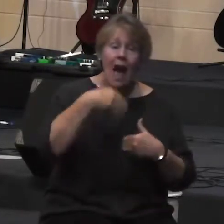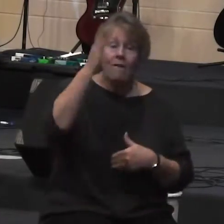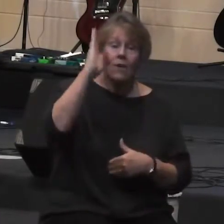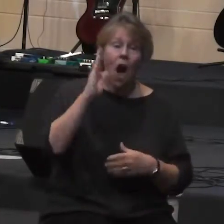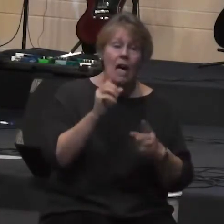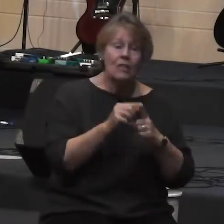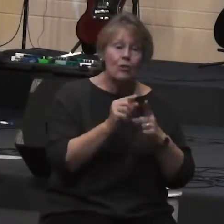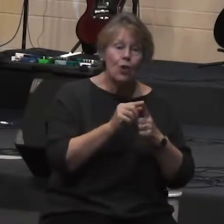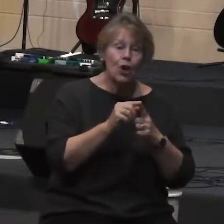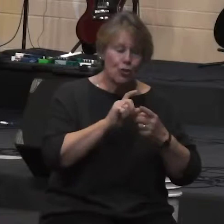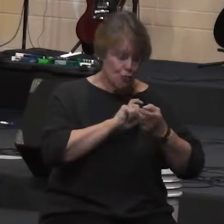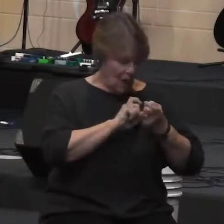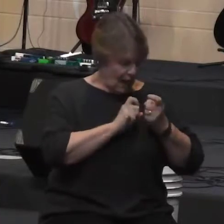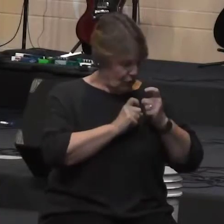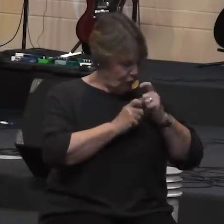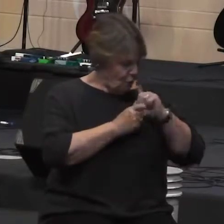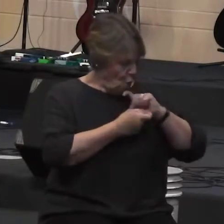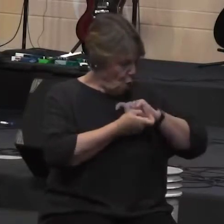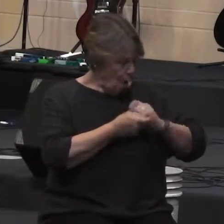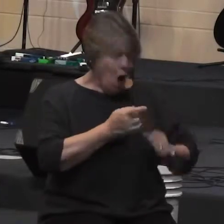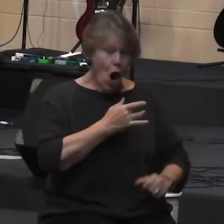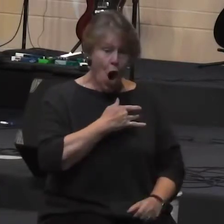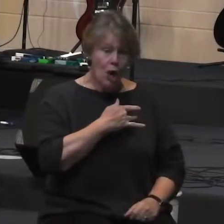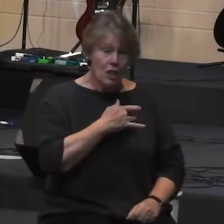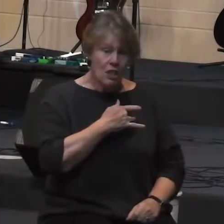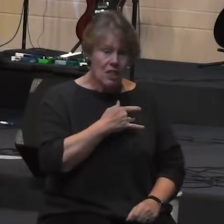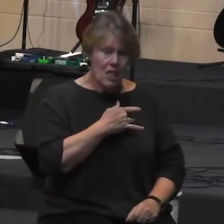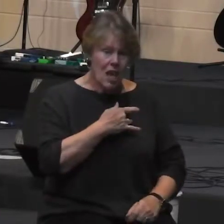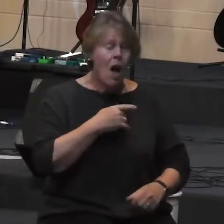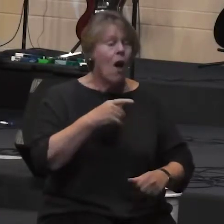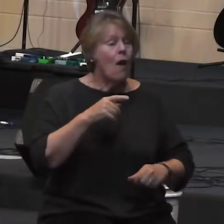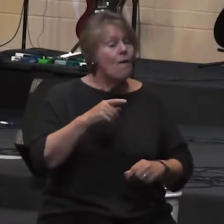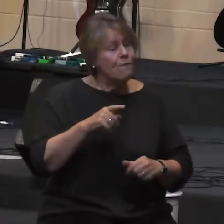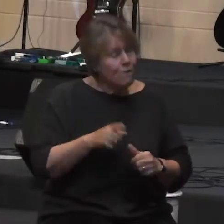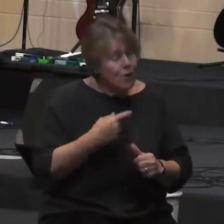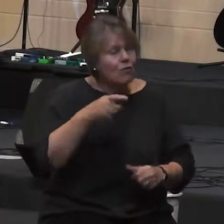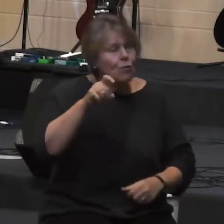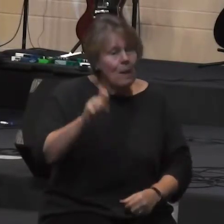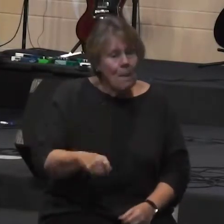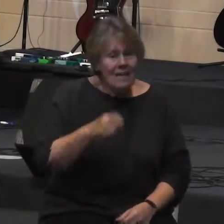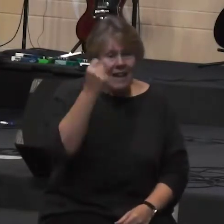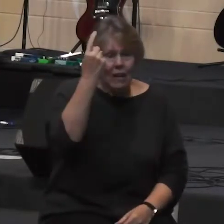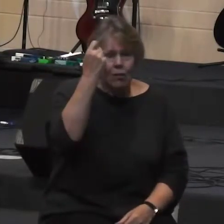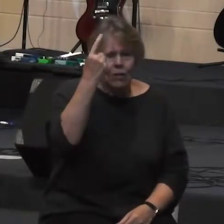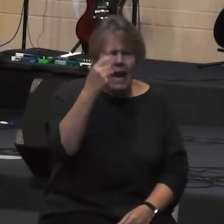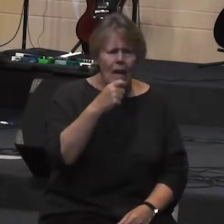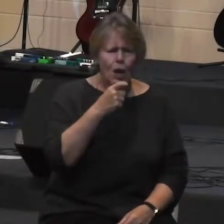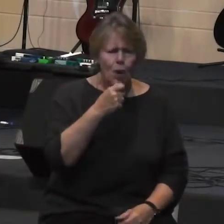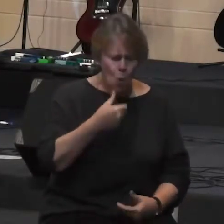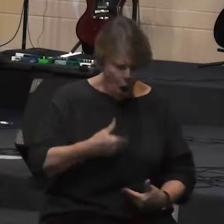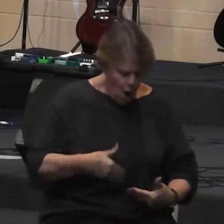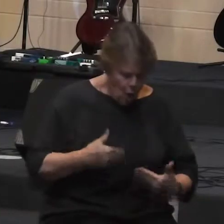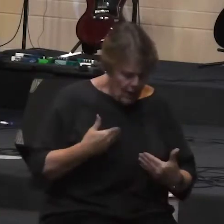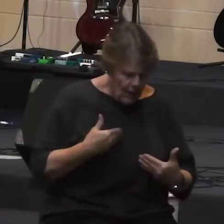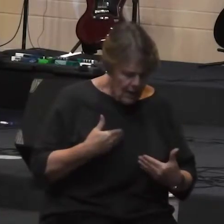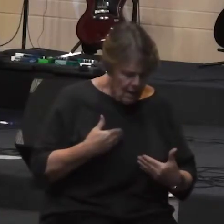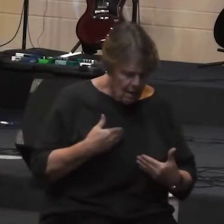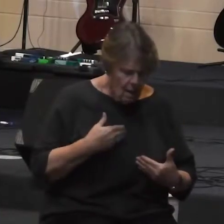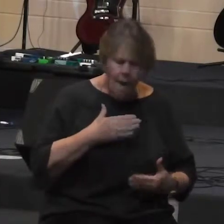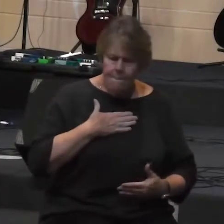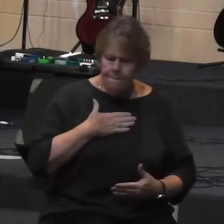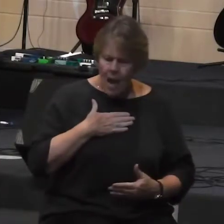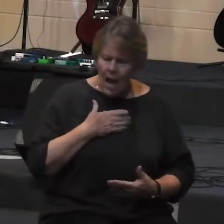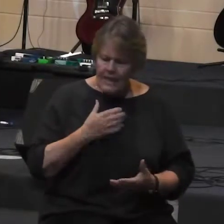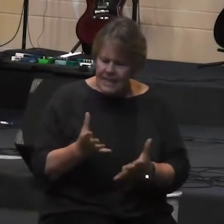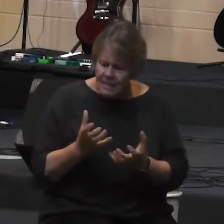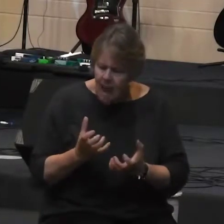level, we have to first understand who are we? What are our desires and our ideas? Why do we behave